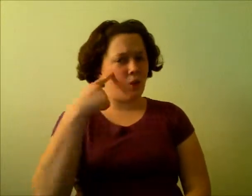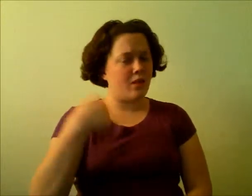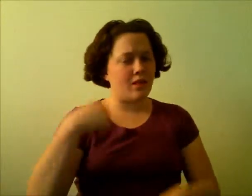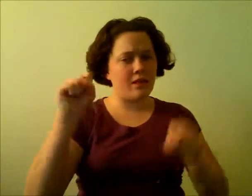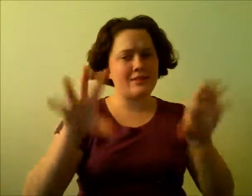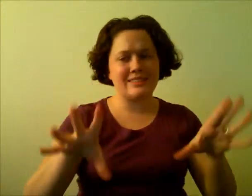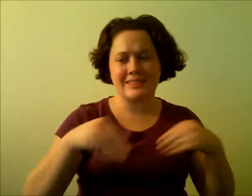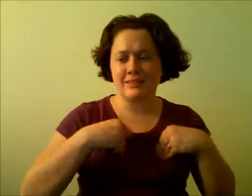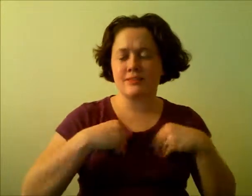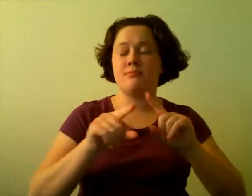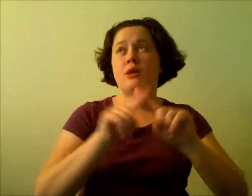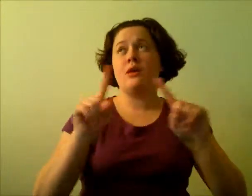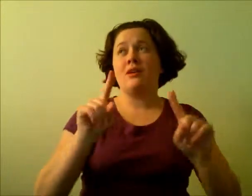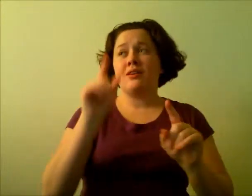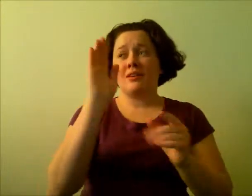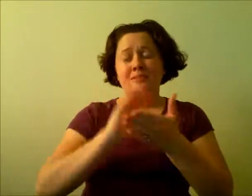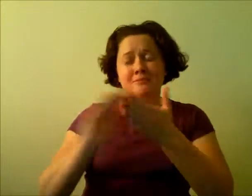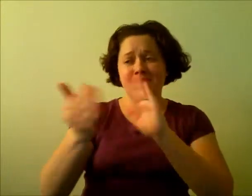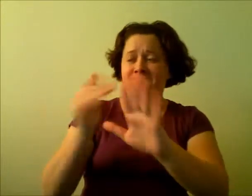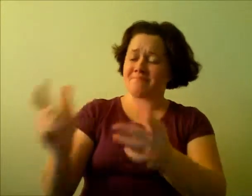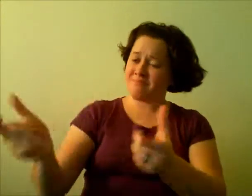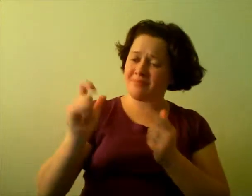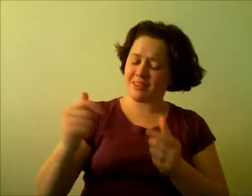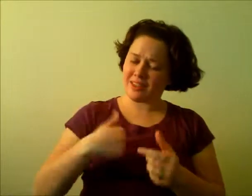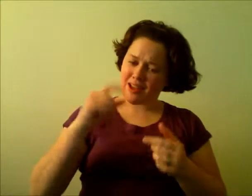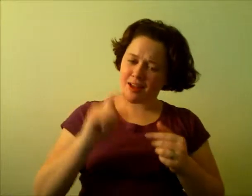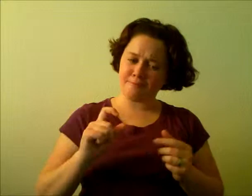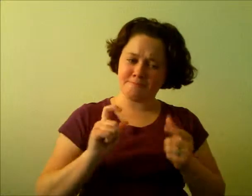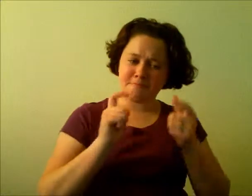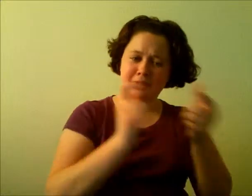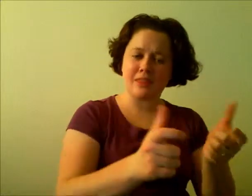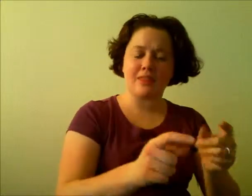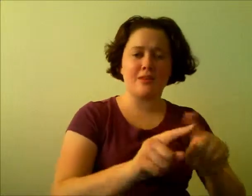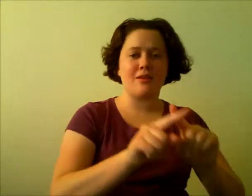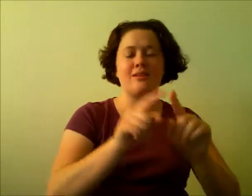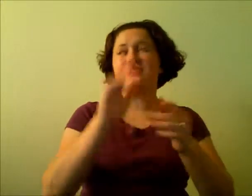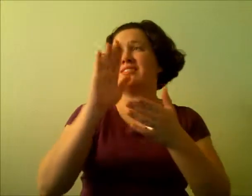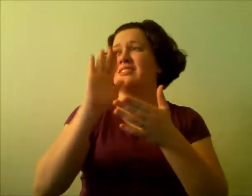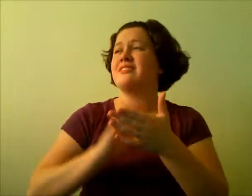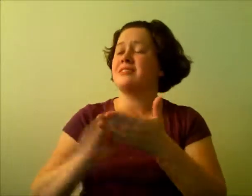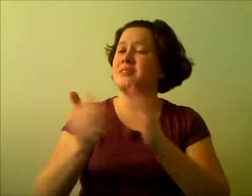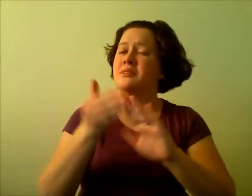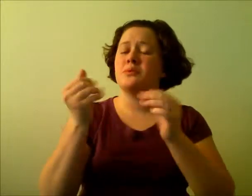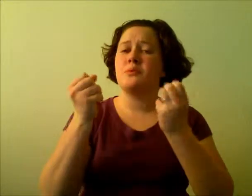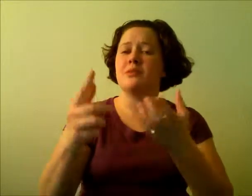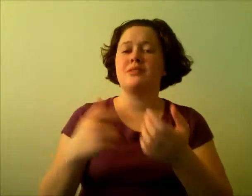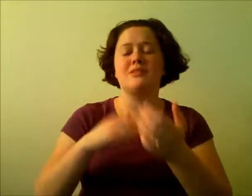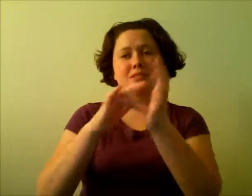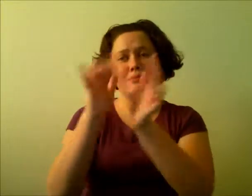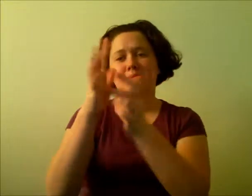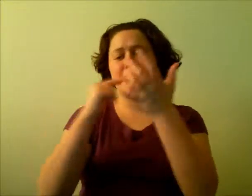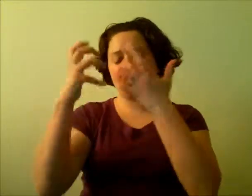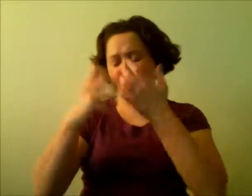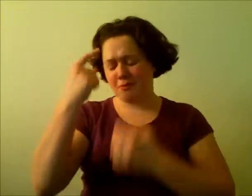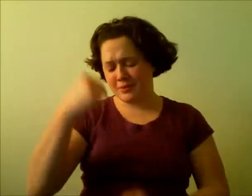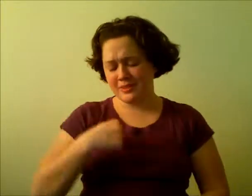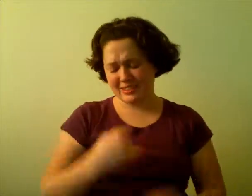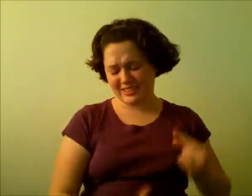I'm sorry being spoken But those forgiving much, should be quicker to give it And God forgave me for it all, Jesus bled forgiveness So when the stones